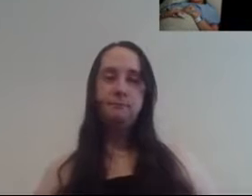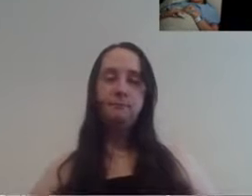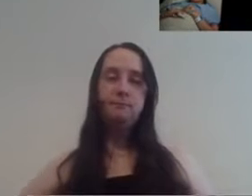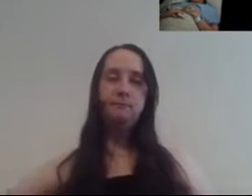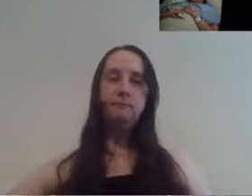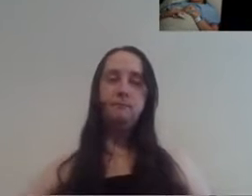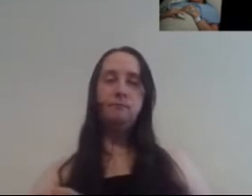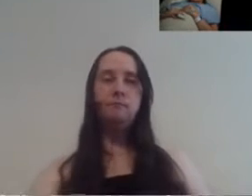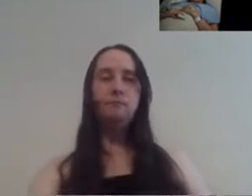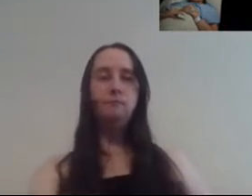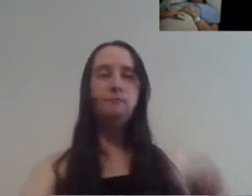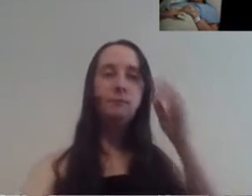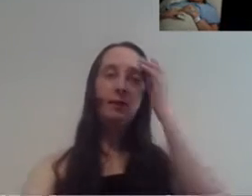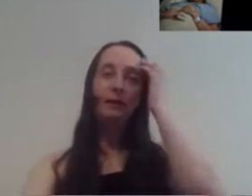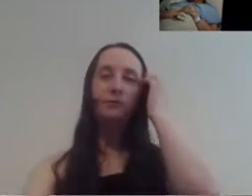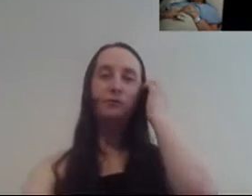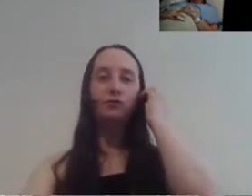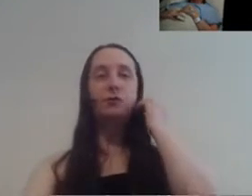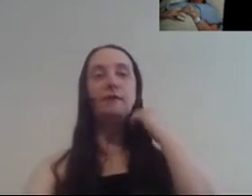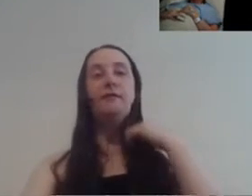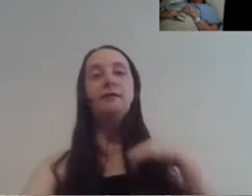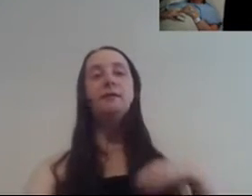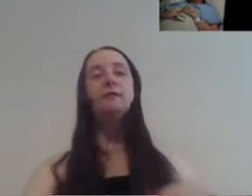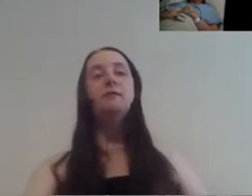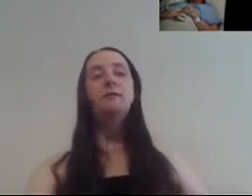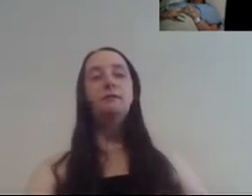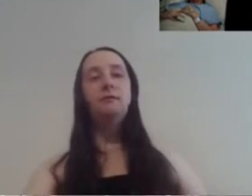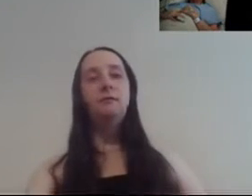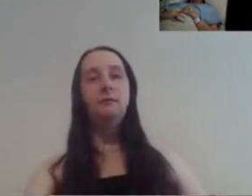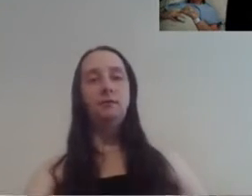all the dark deeds I've done taken the toll